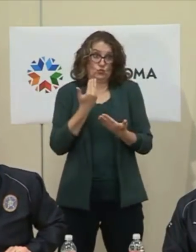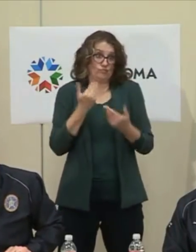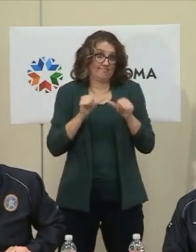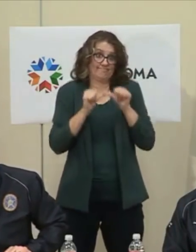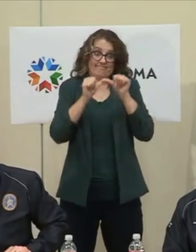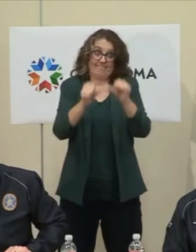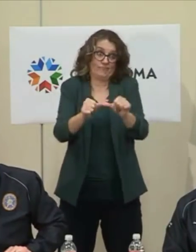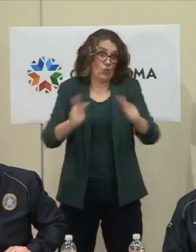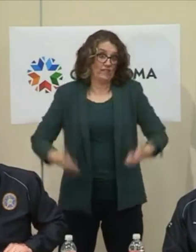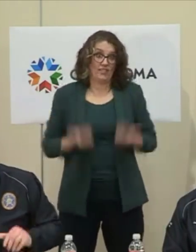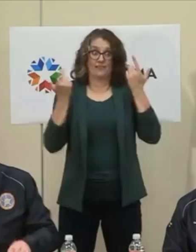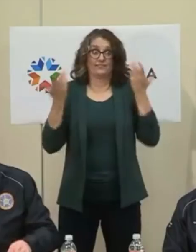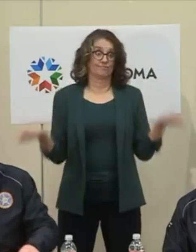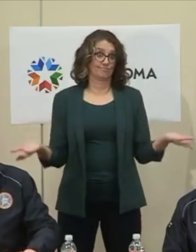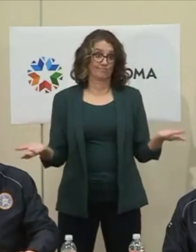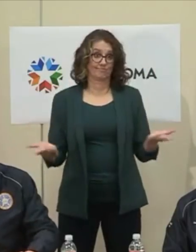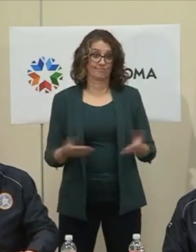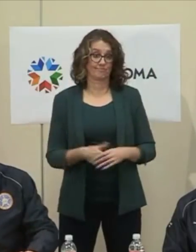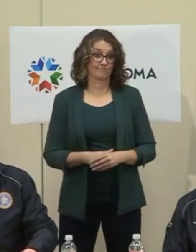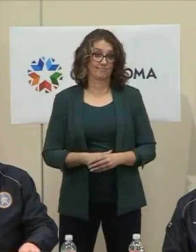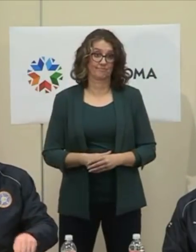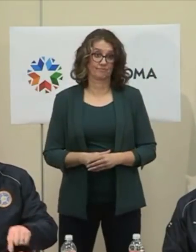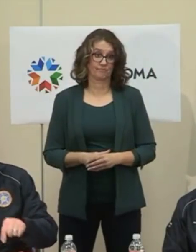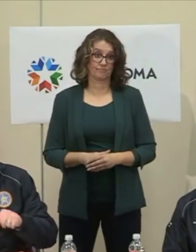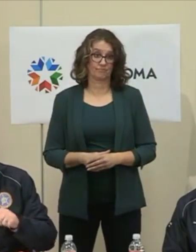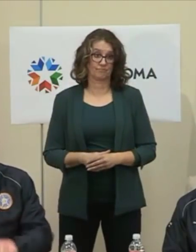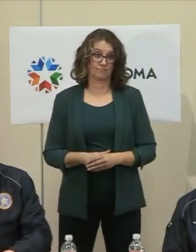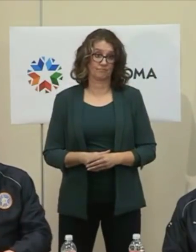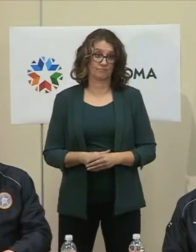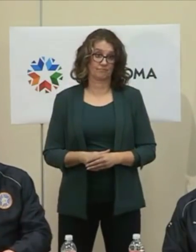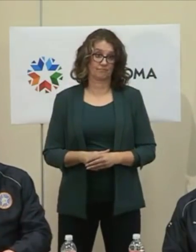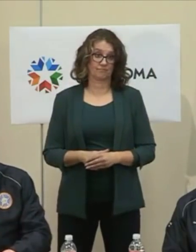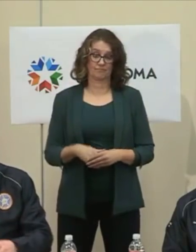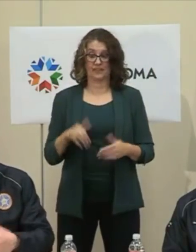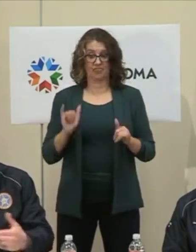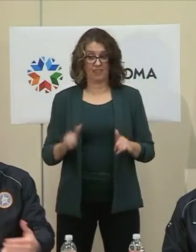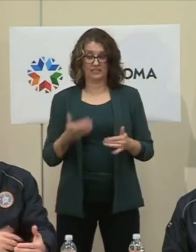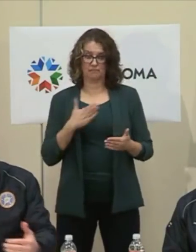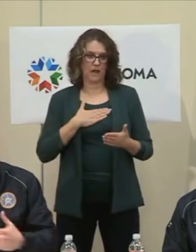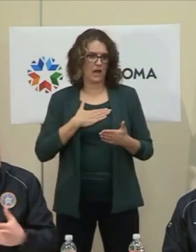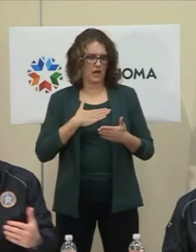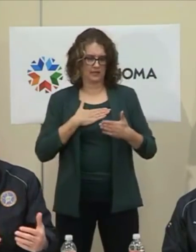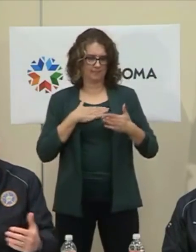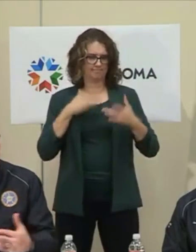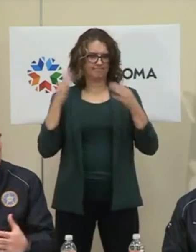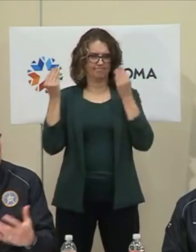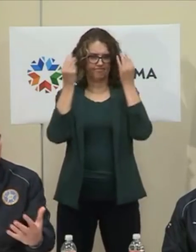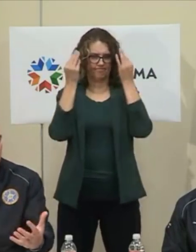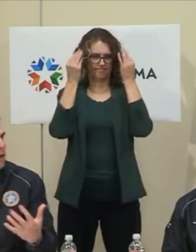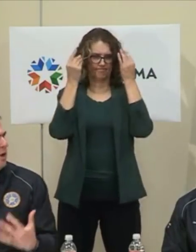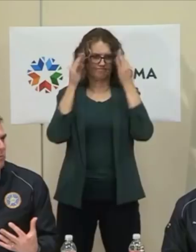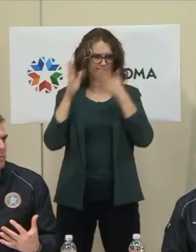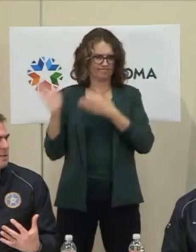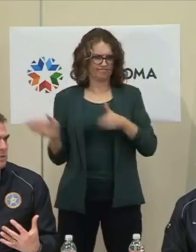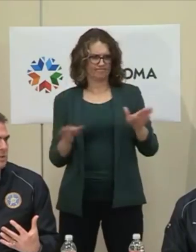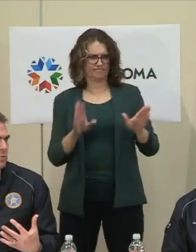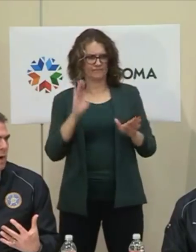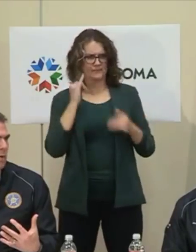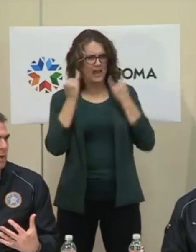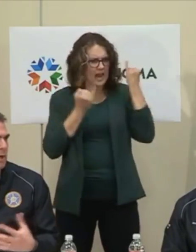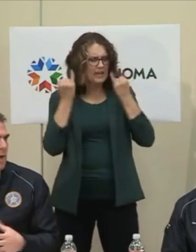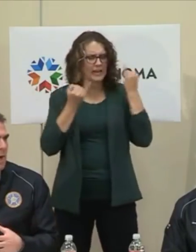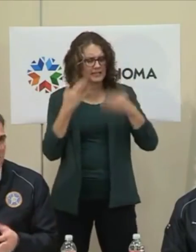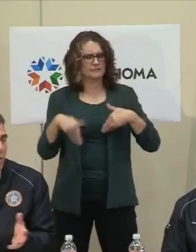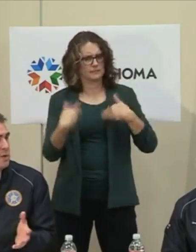directive to Secretary Copeland to let businesses know, here's some ideas, here's some things. And then we want to hear from businesses